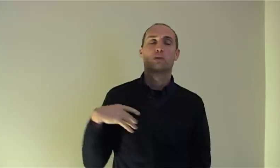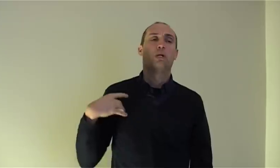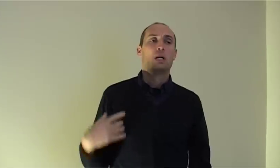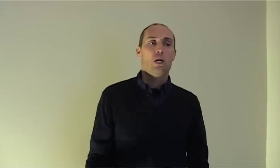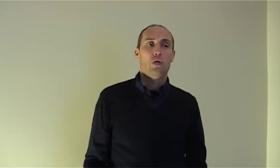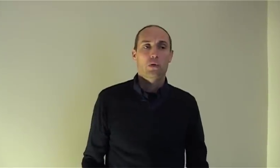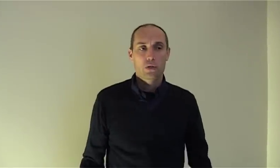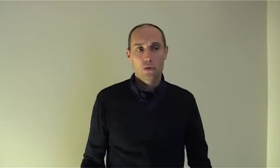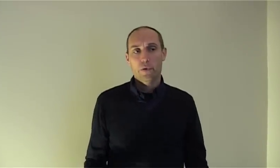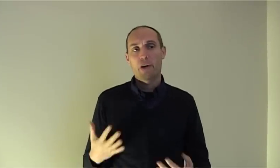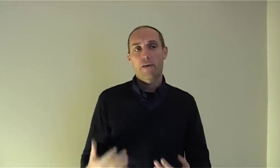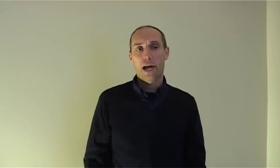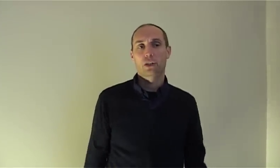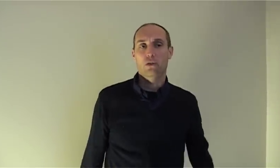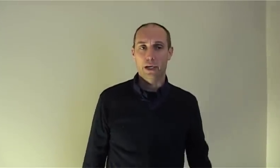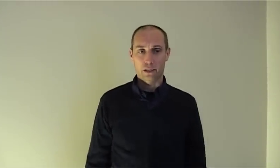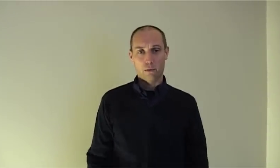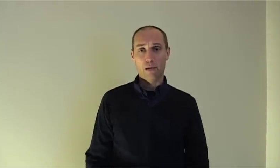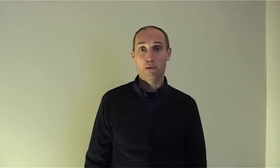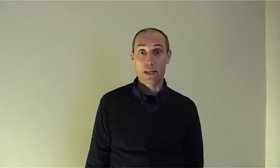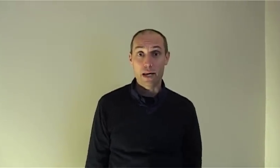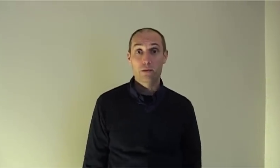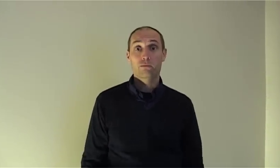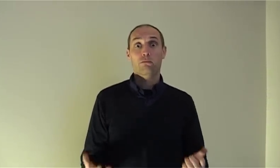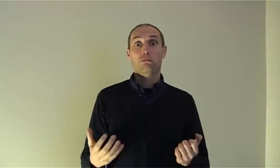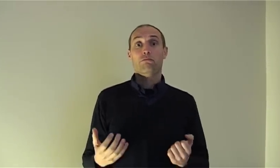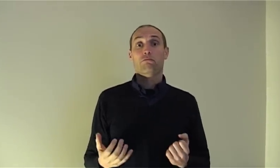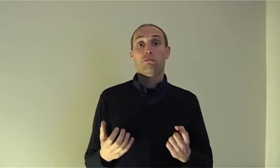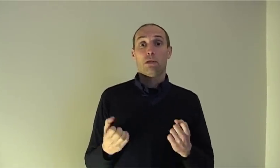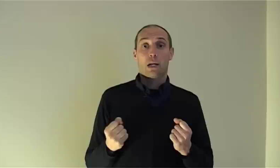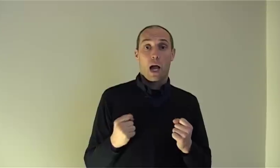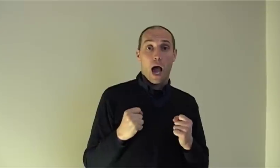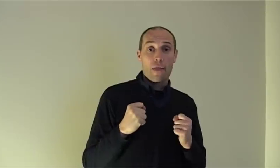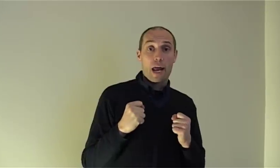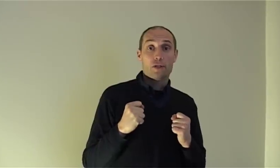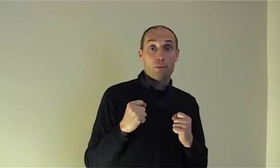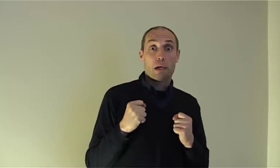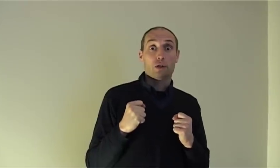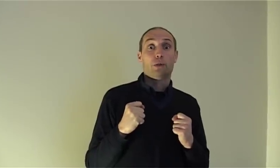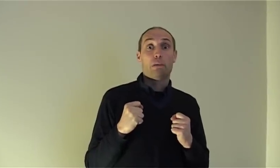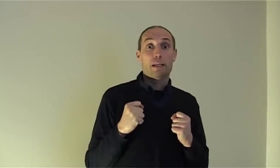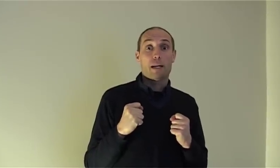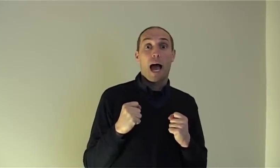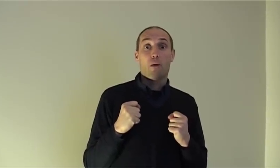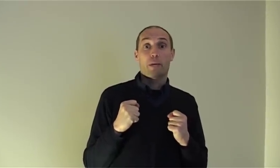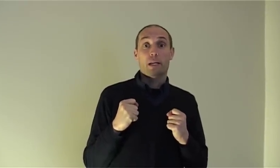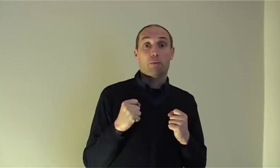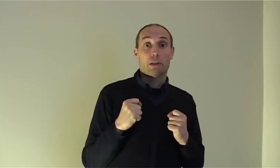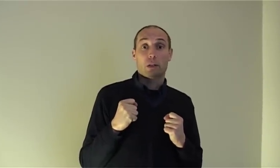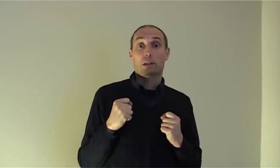you can do a variation on it where you breathe in and then as you punch you breathe out with each punch those